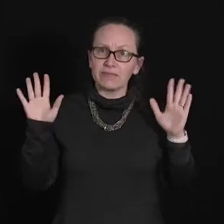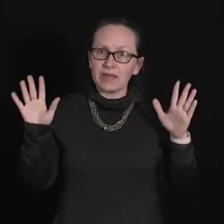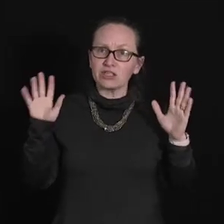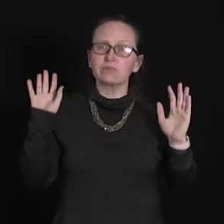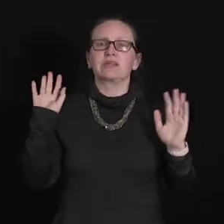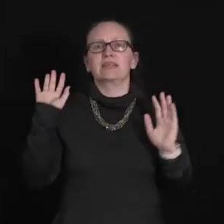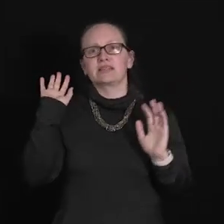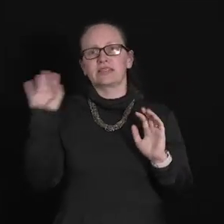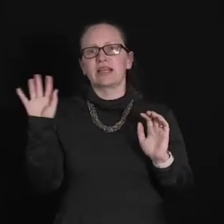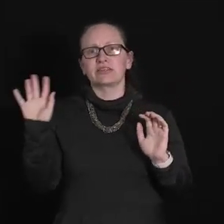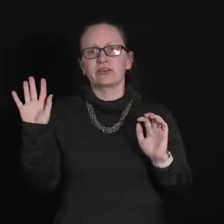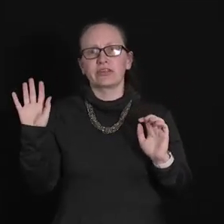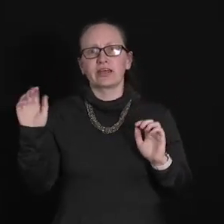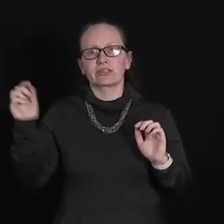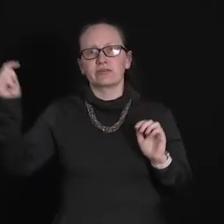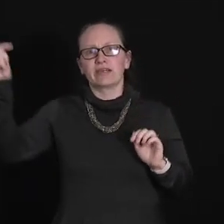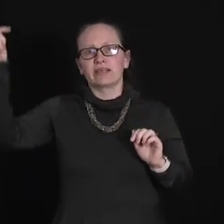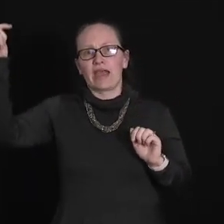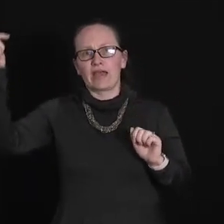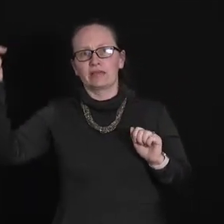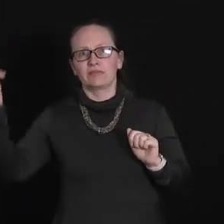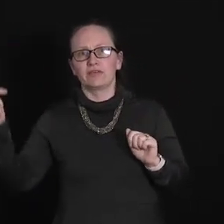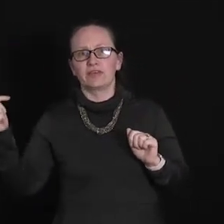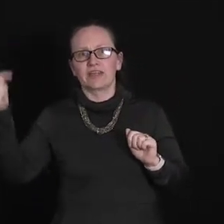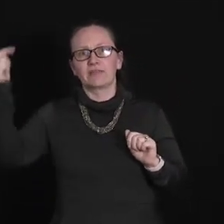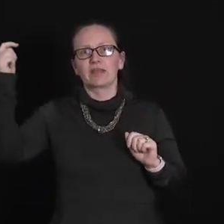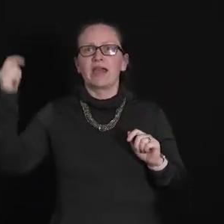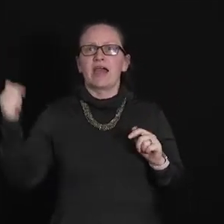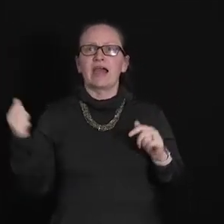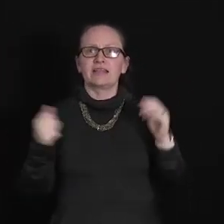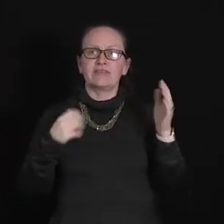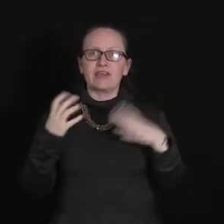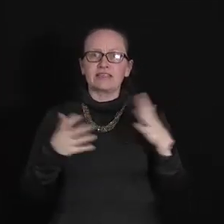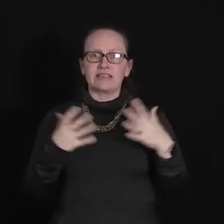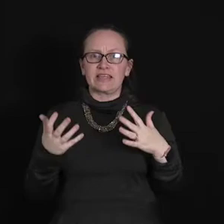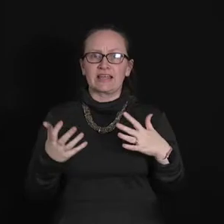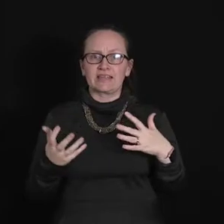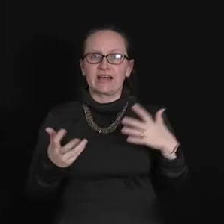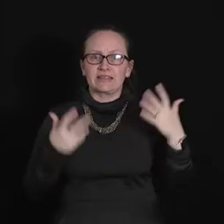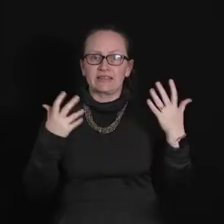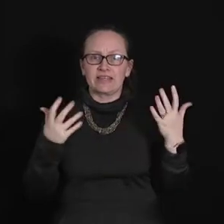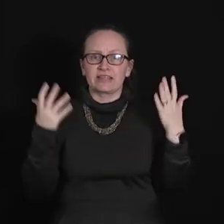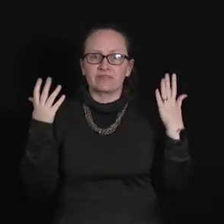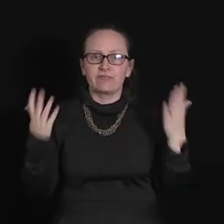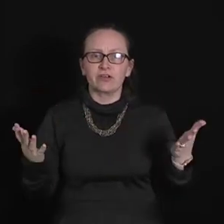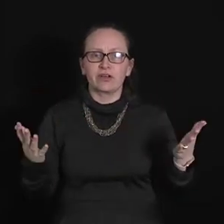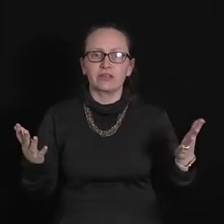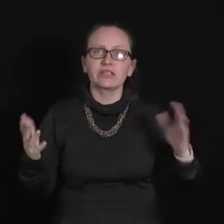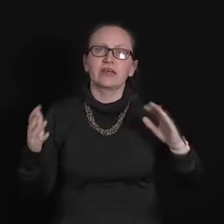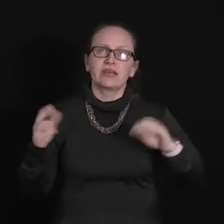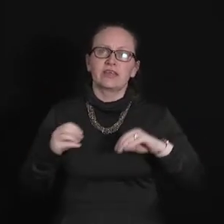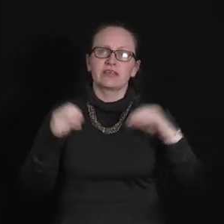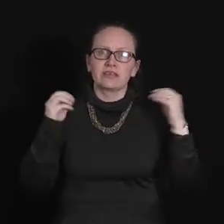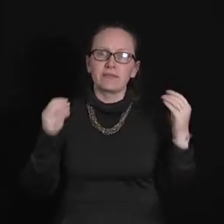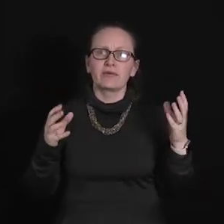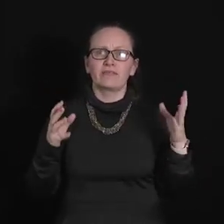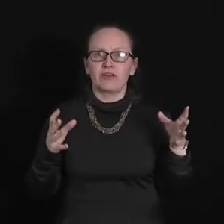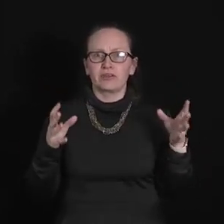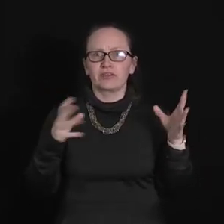imagine putting a detector on our screen and moving it and if that detector detects photons then the number of photons